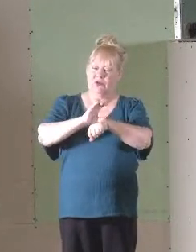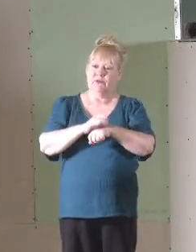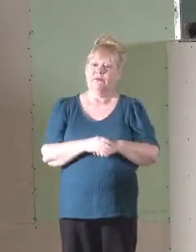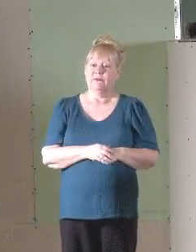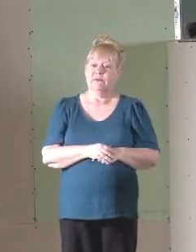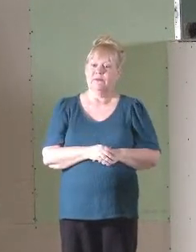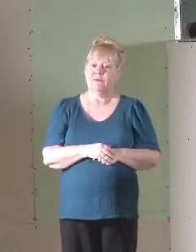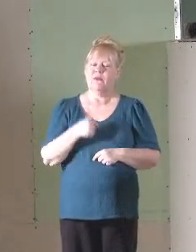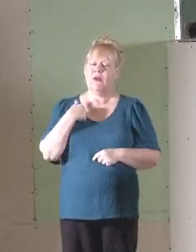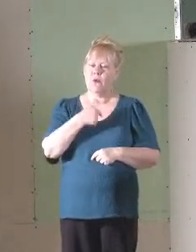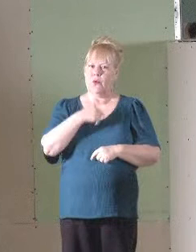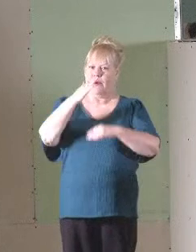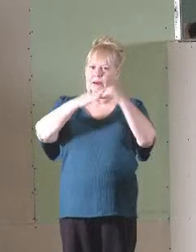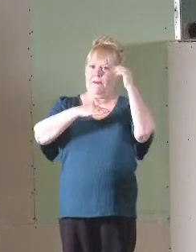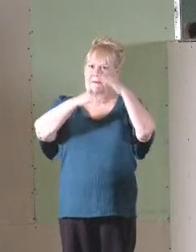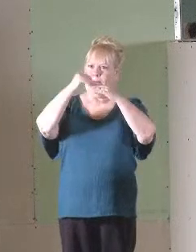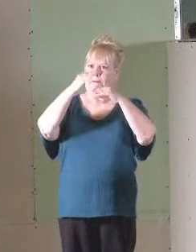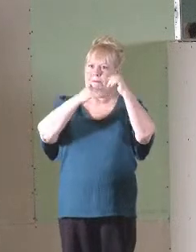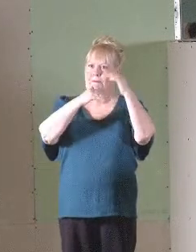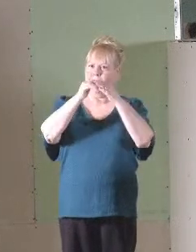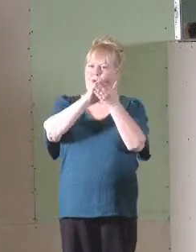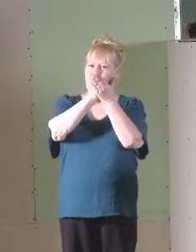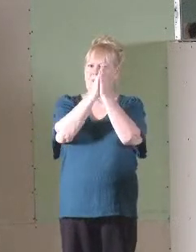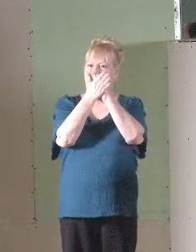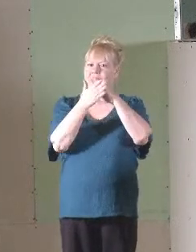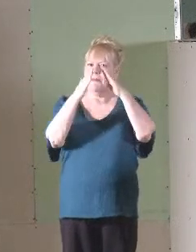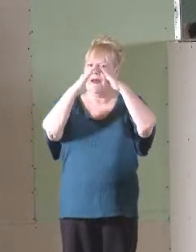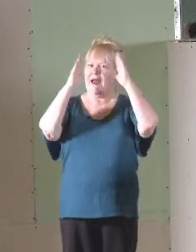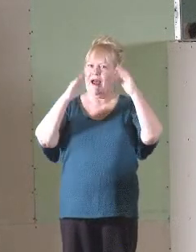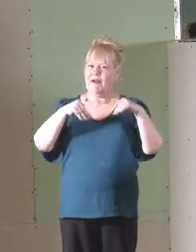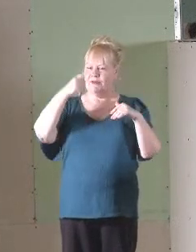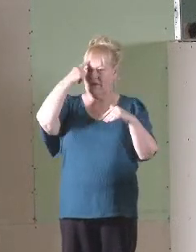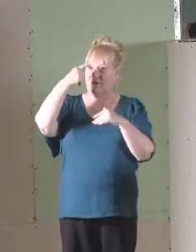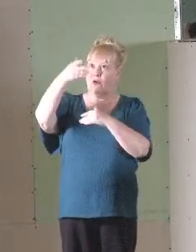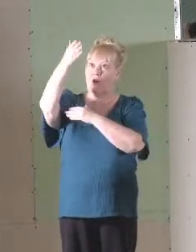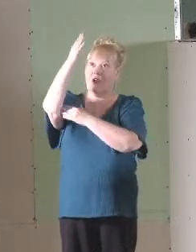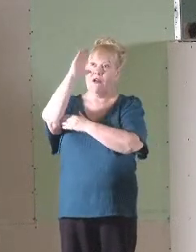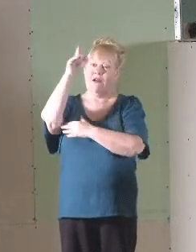are being built into a house for God.